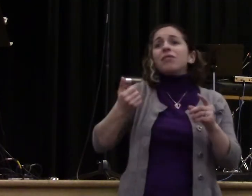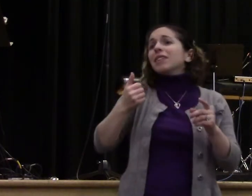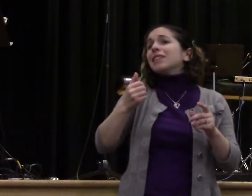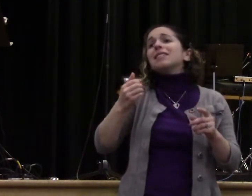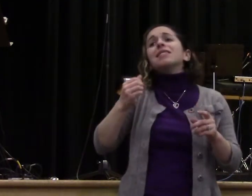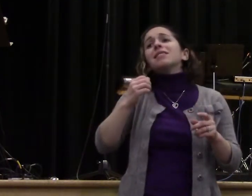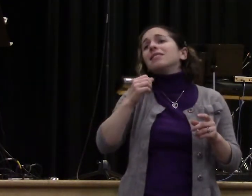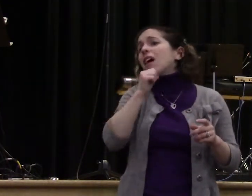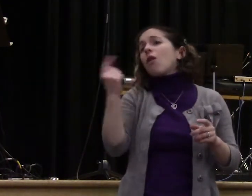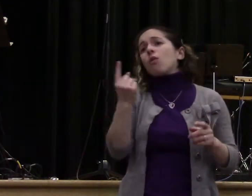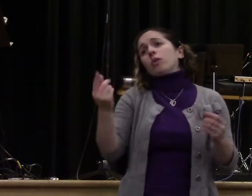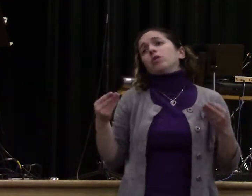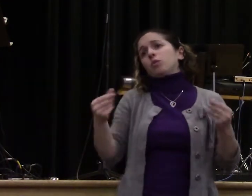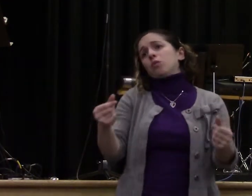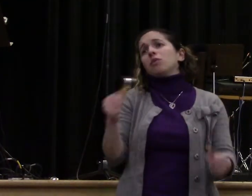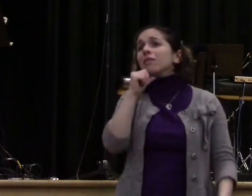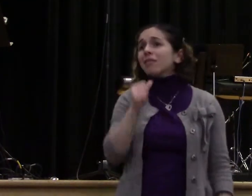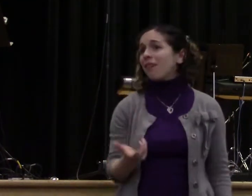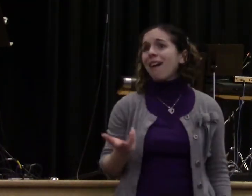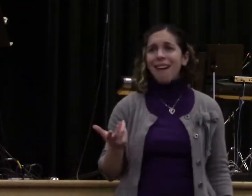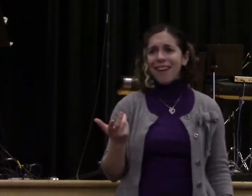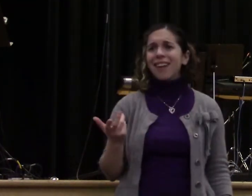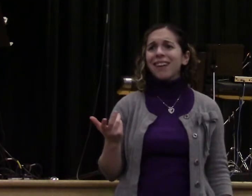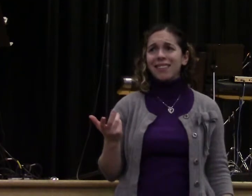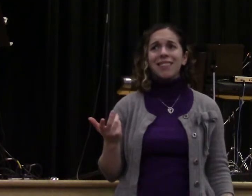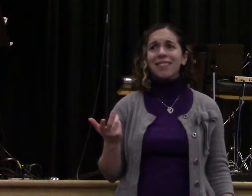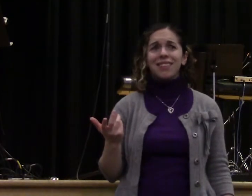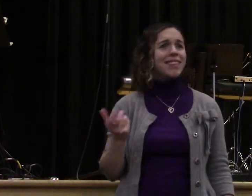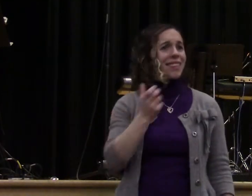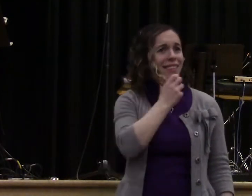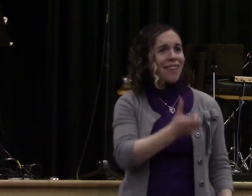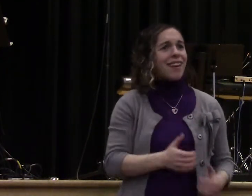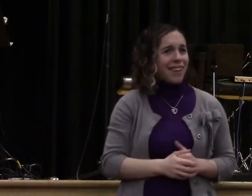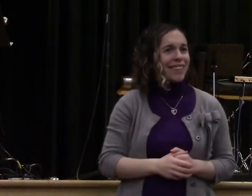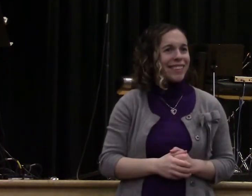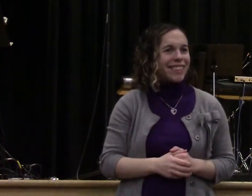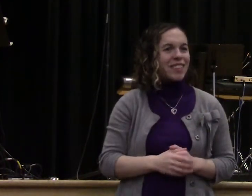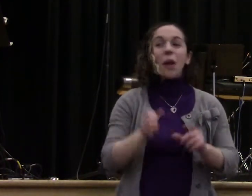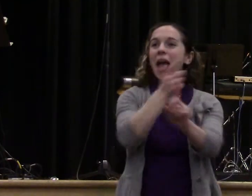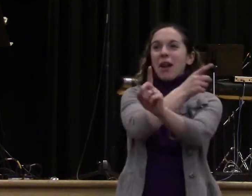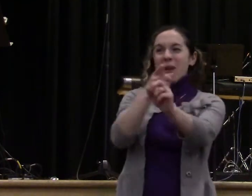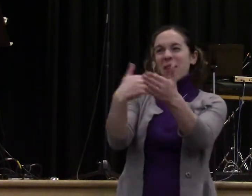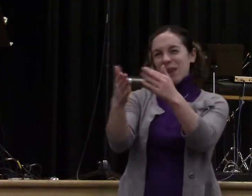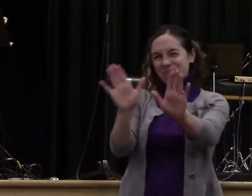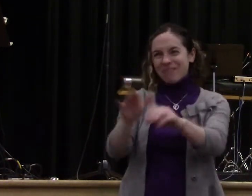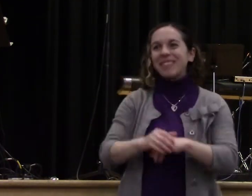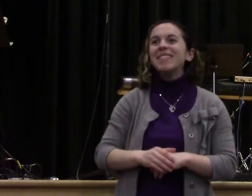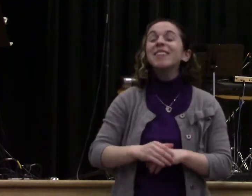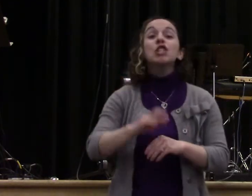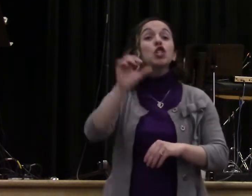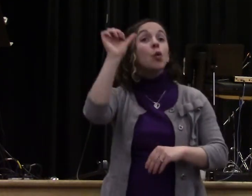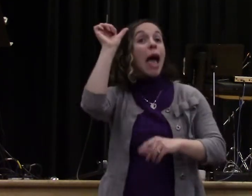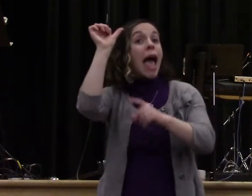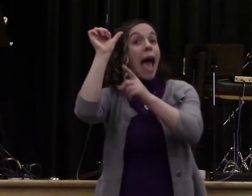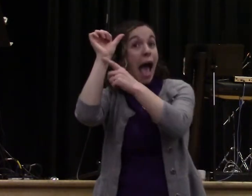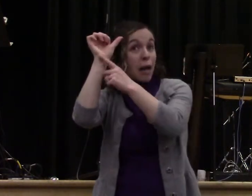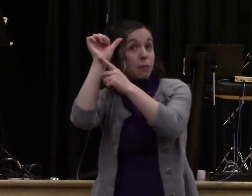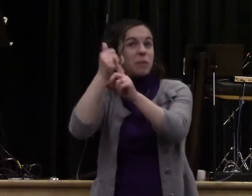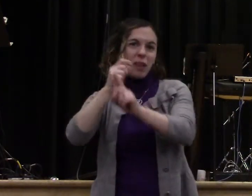that. And so what did God do? The Lord God fashioned into a woman from the rib that he had taken from man and he brought her to the man. And the